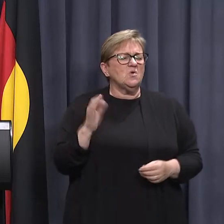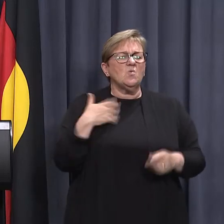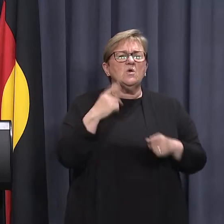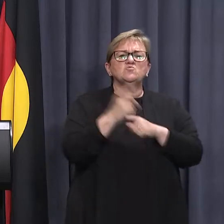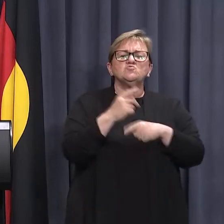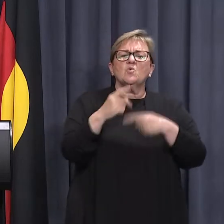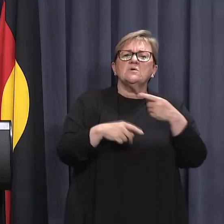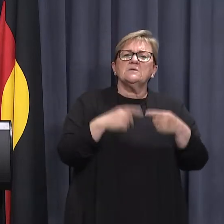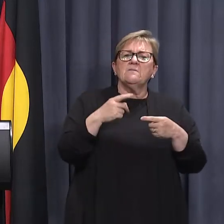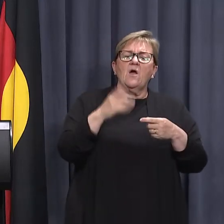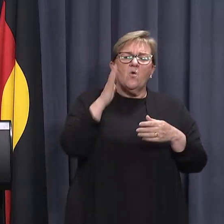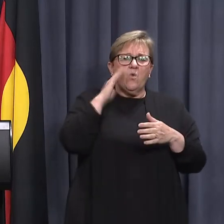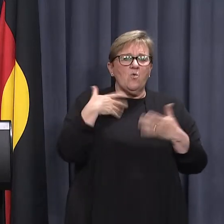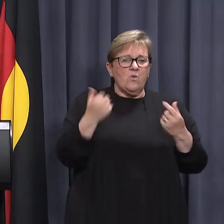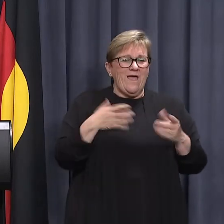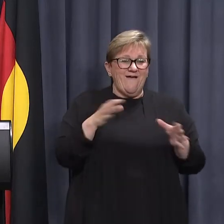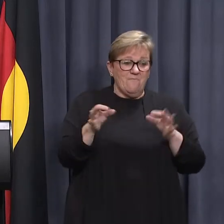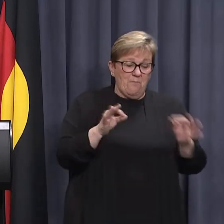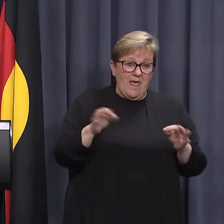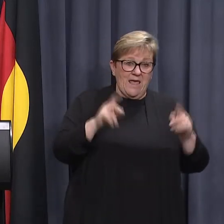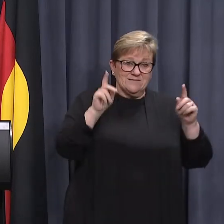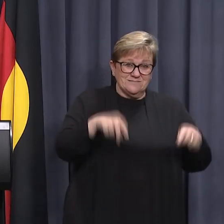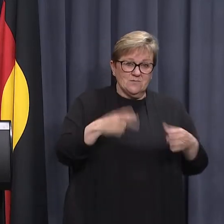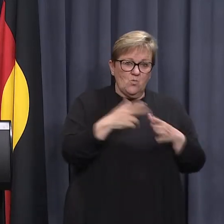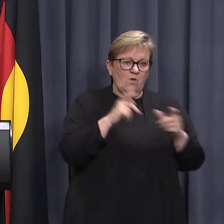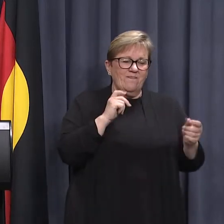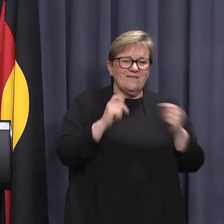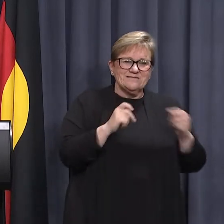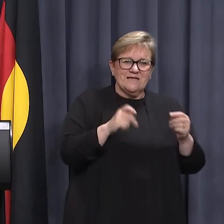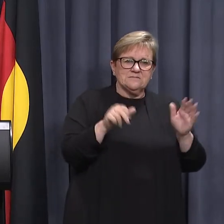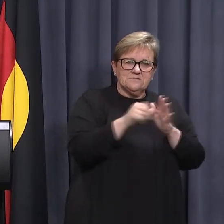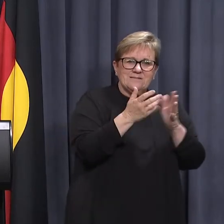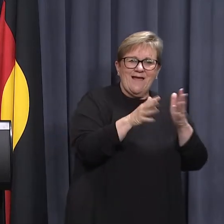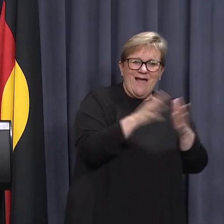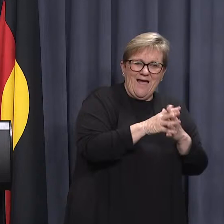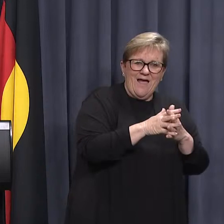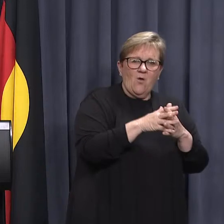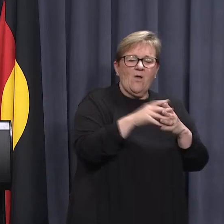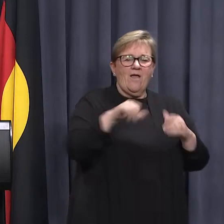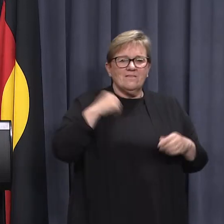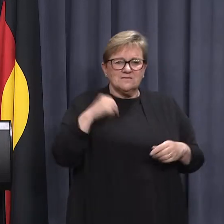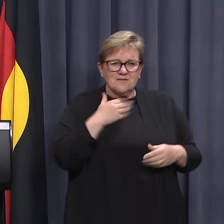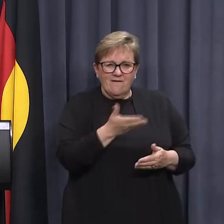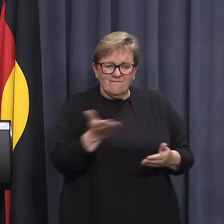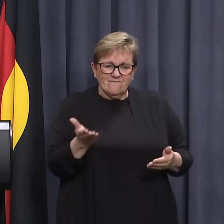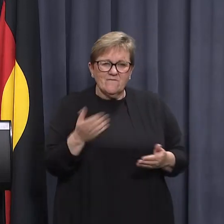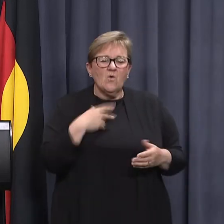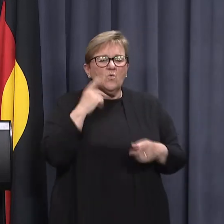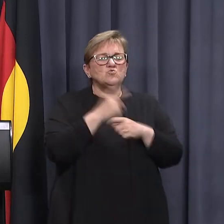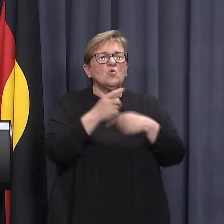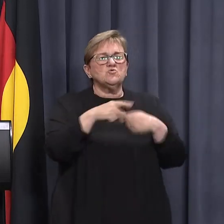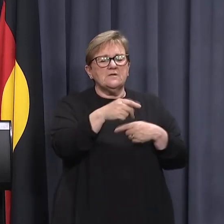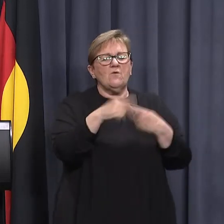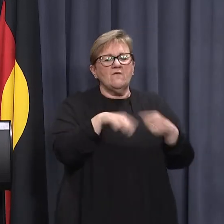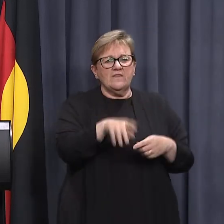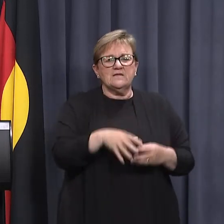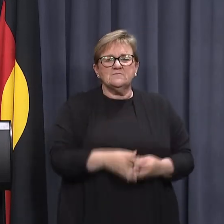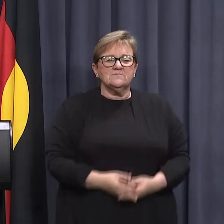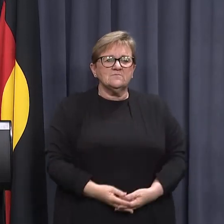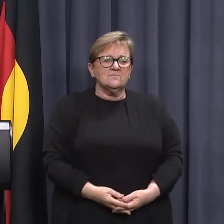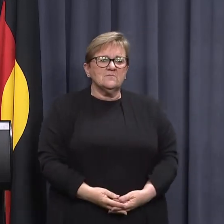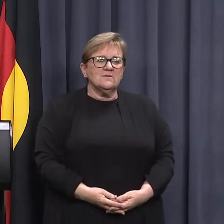about was when we would have plans in place around the testing regime and furloughing of staff, and that we would be talking to them about that.